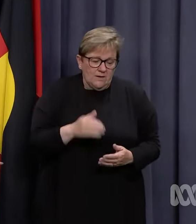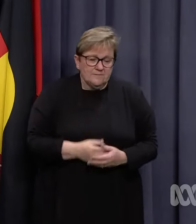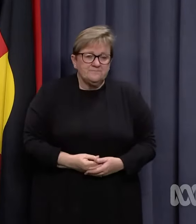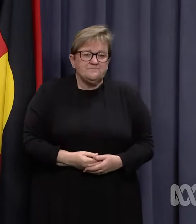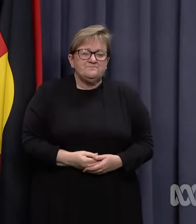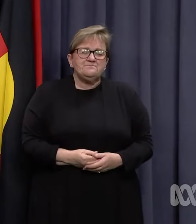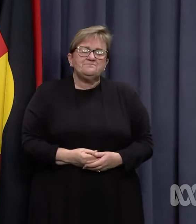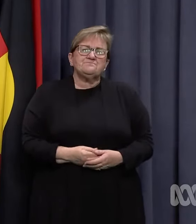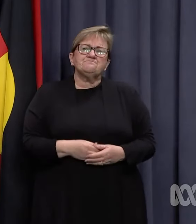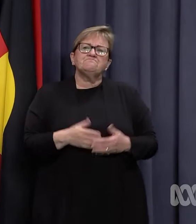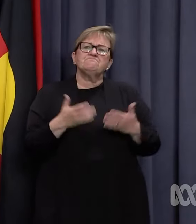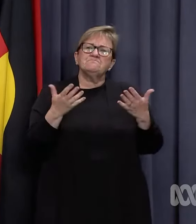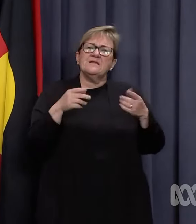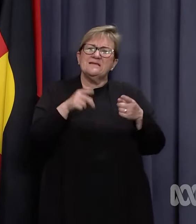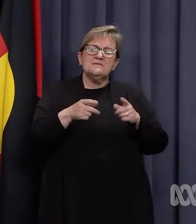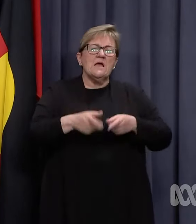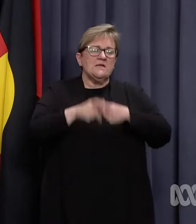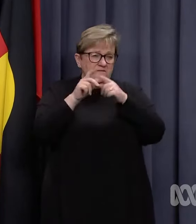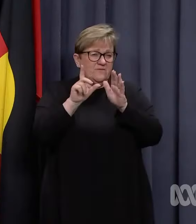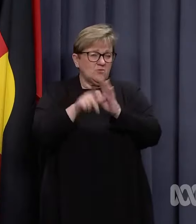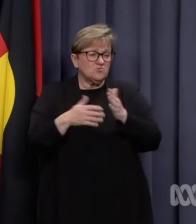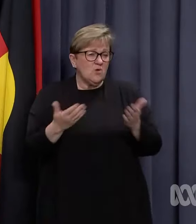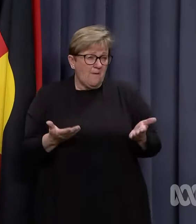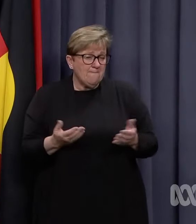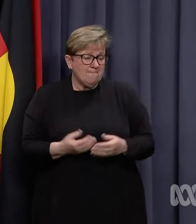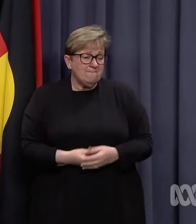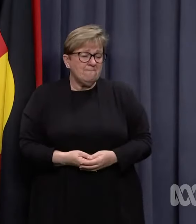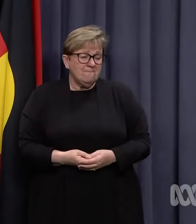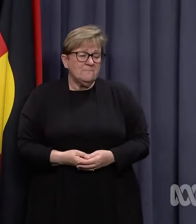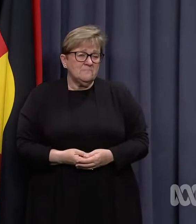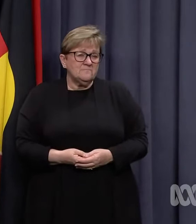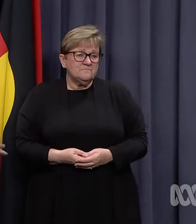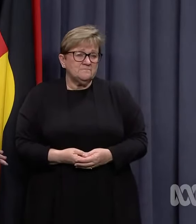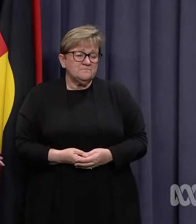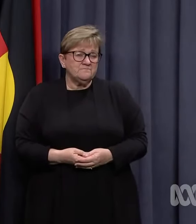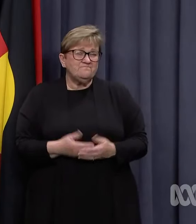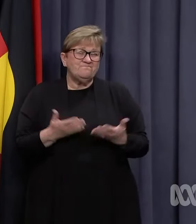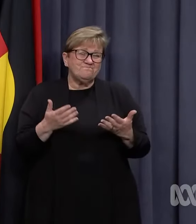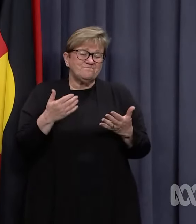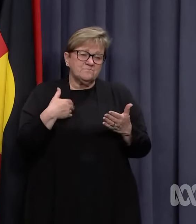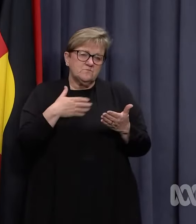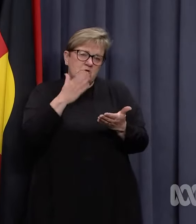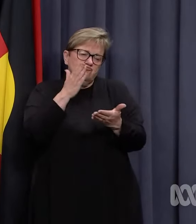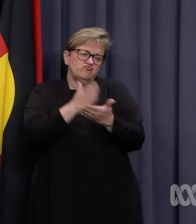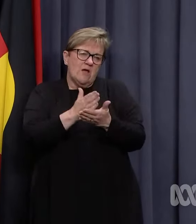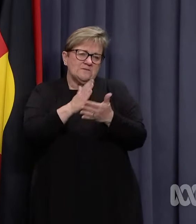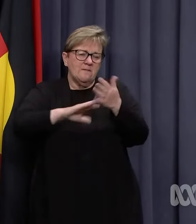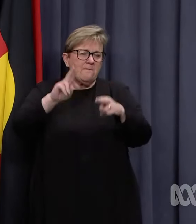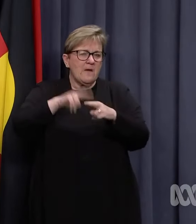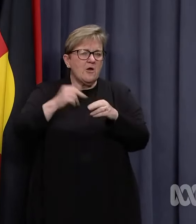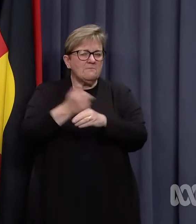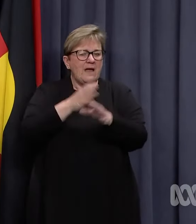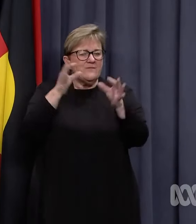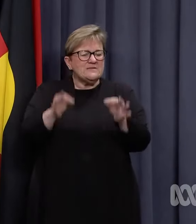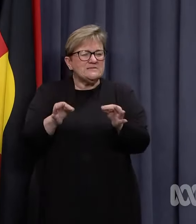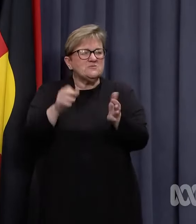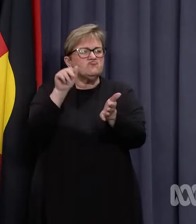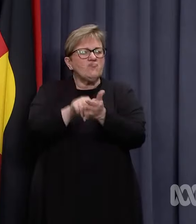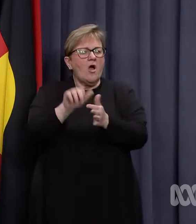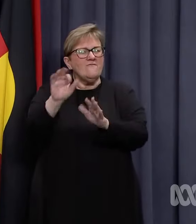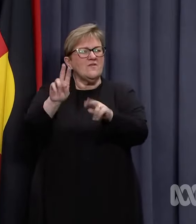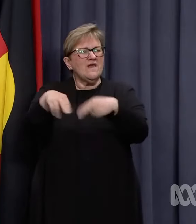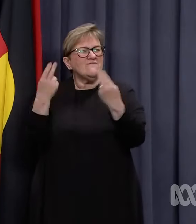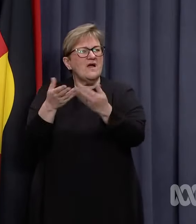nevertheless, this is a difficult time and we trust parents to make the decisions that are right for them.